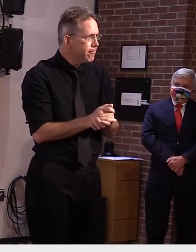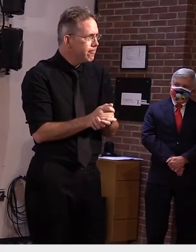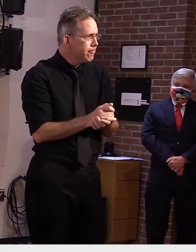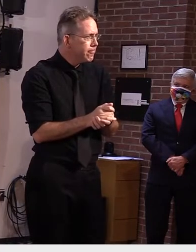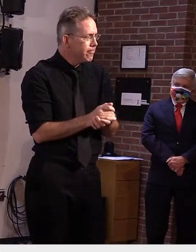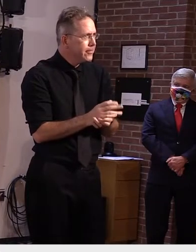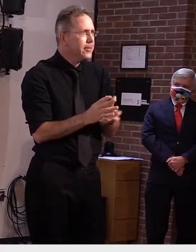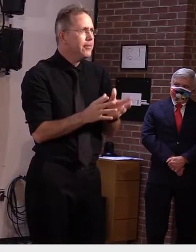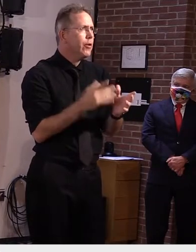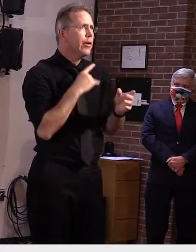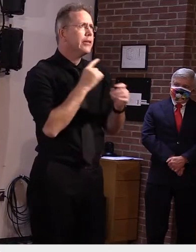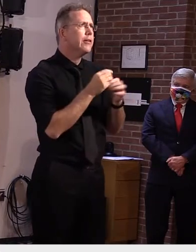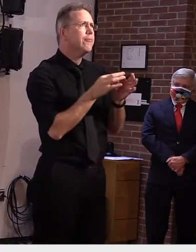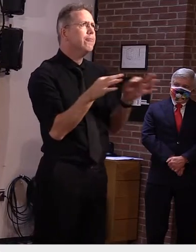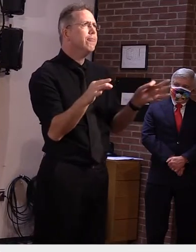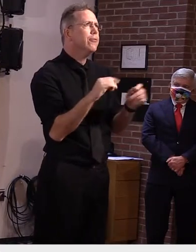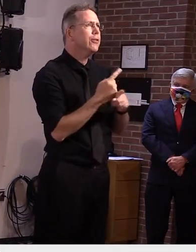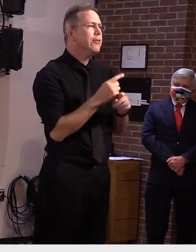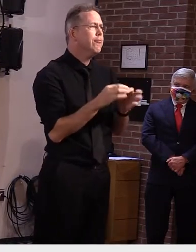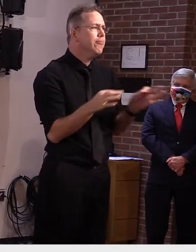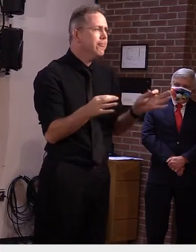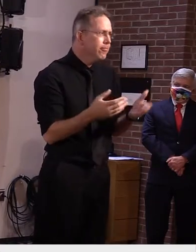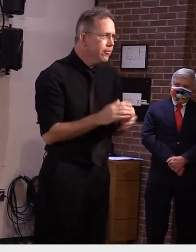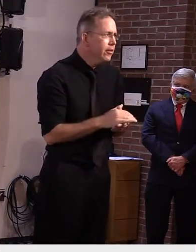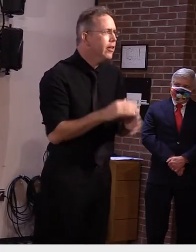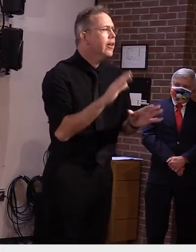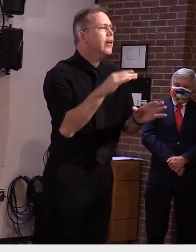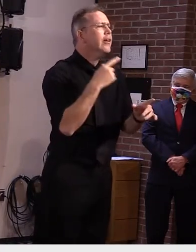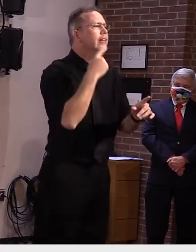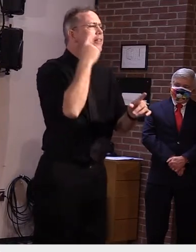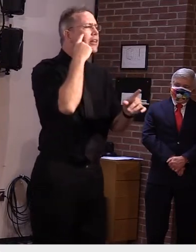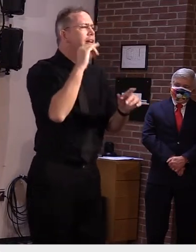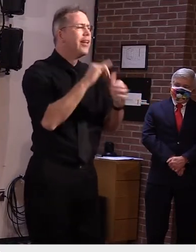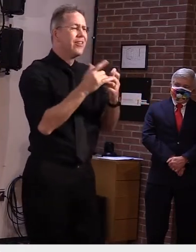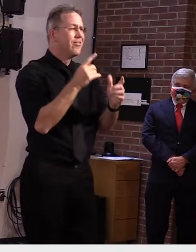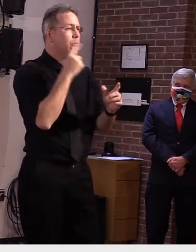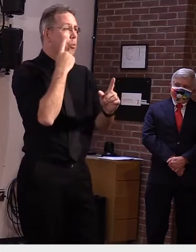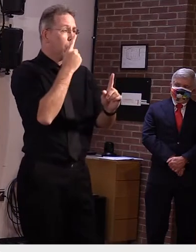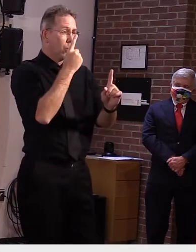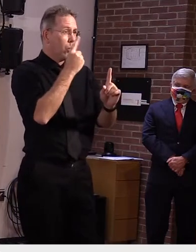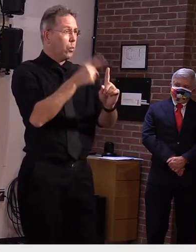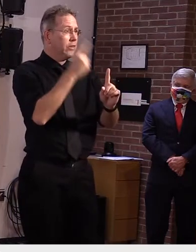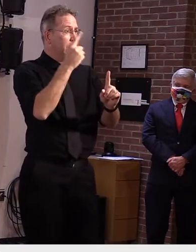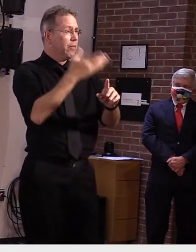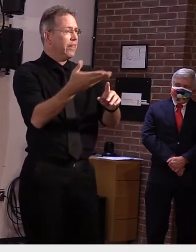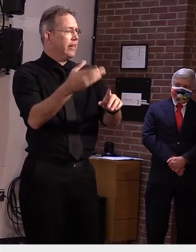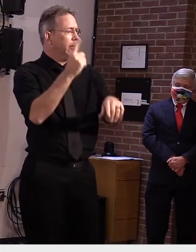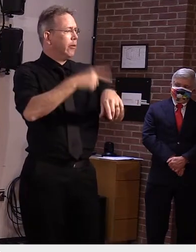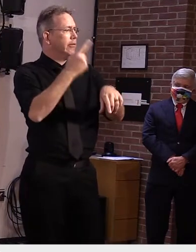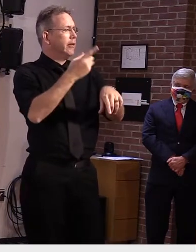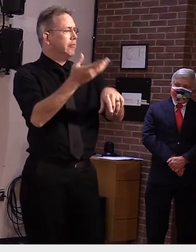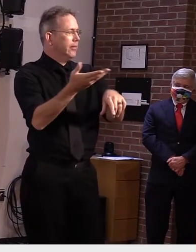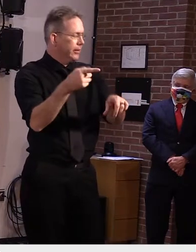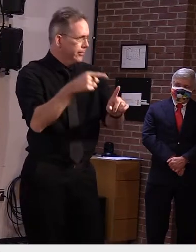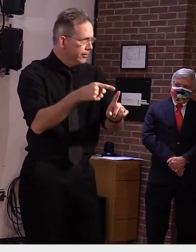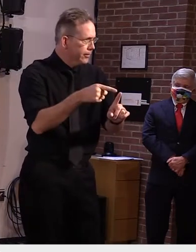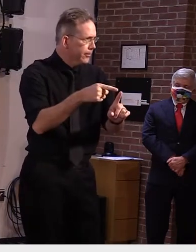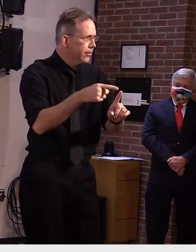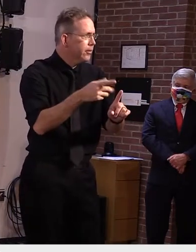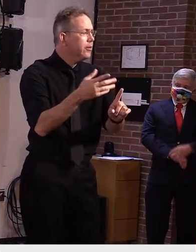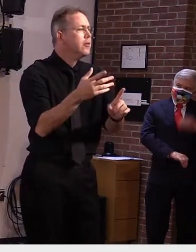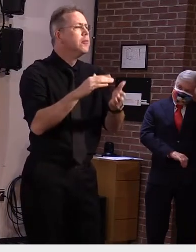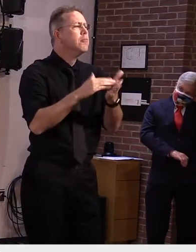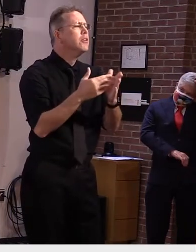It's, you know, it's one point in time, so it doesn't mean that you're not going to become symptomatic the next day. It doesn't mean that